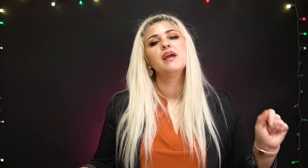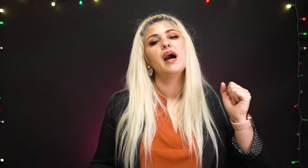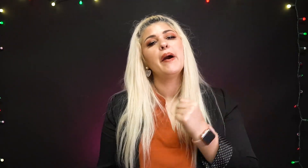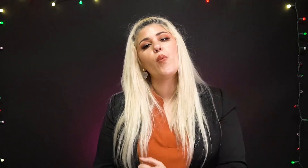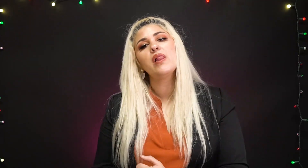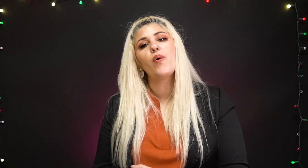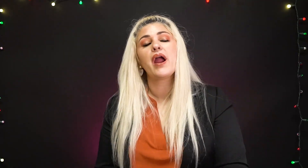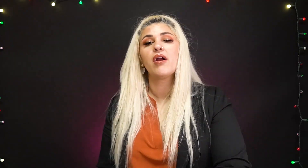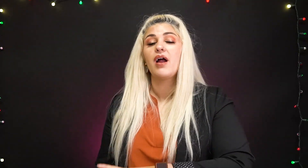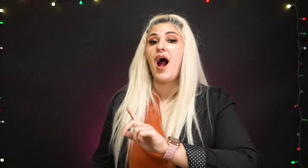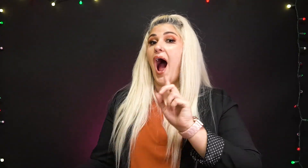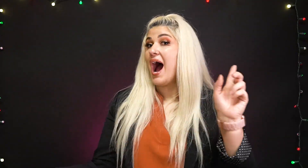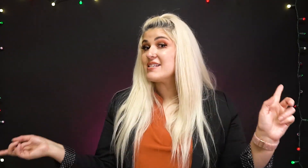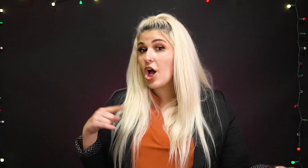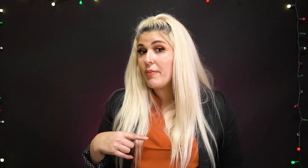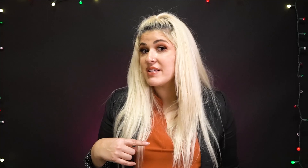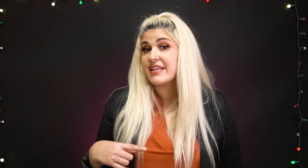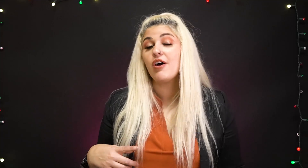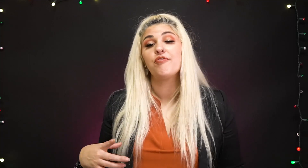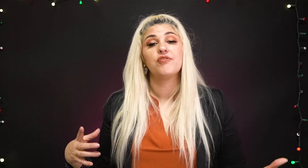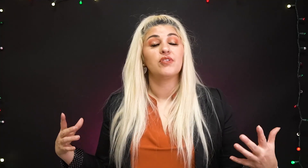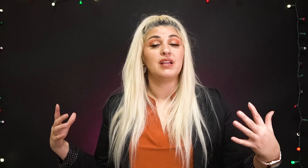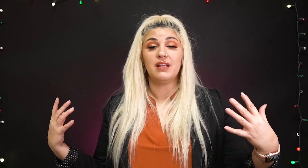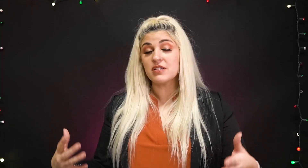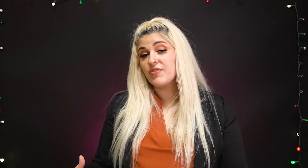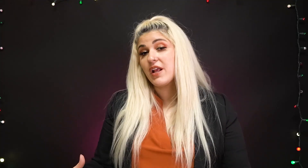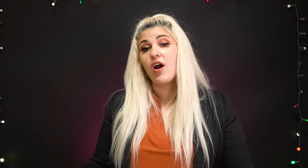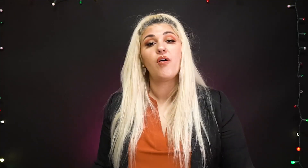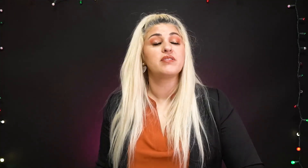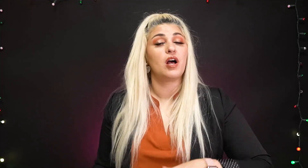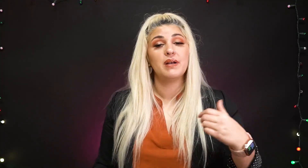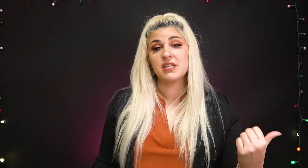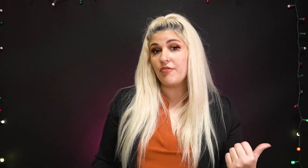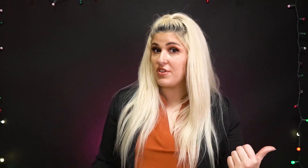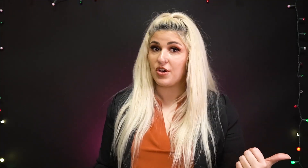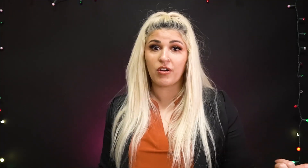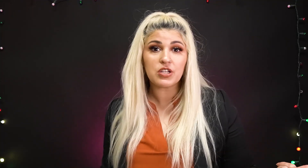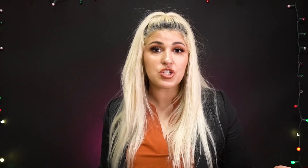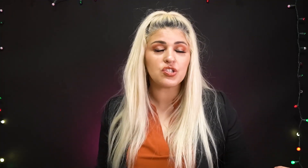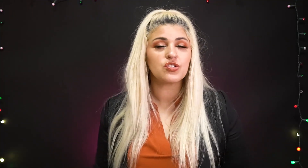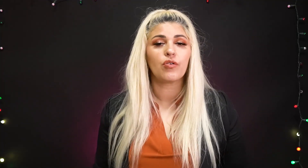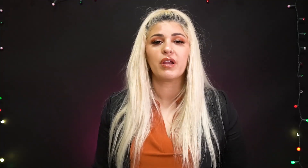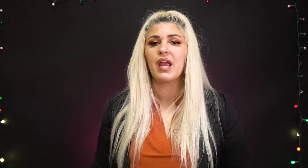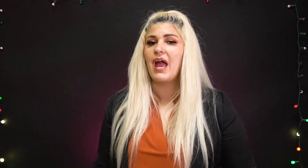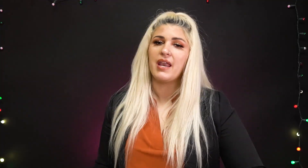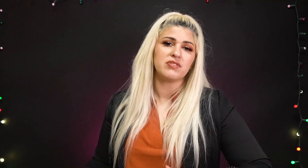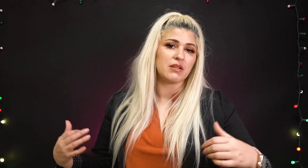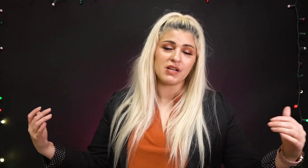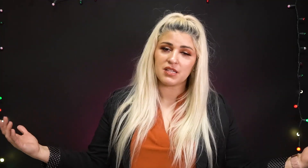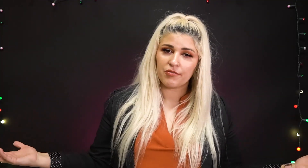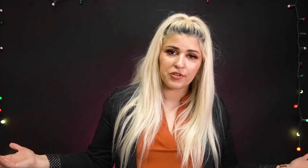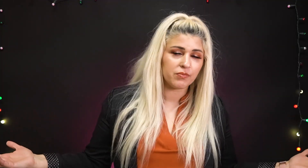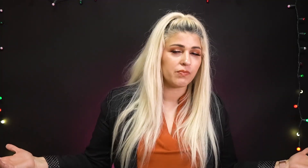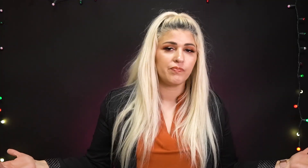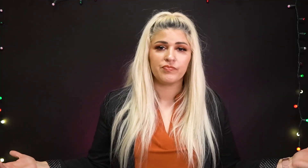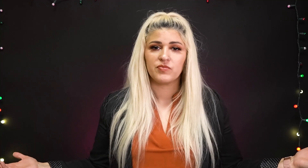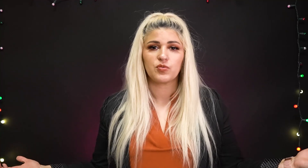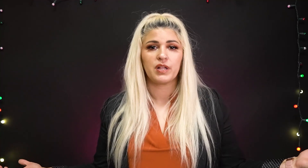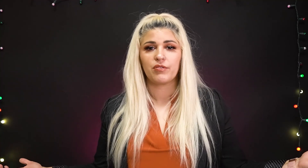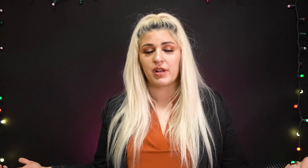i'm well aware i saw myself in this video i saw myself in the grinch story and i've seen myself for 20 30